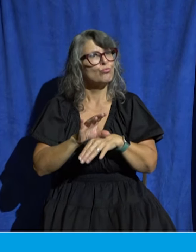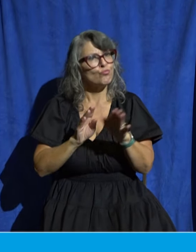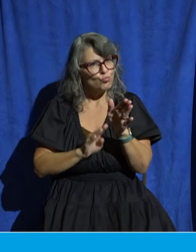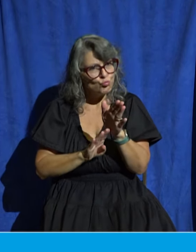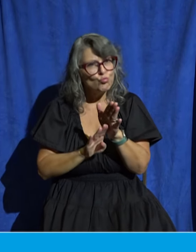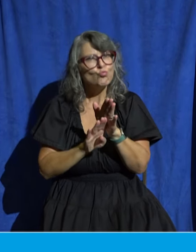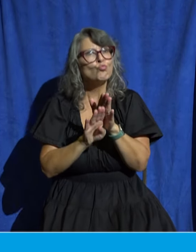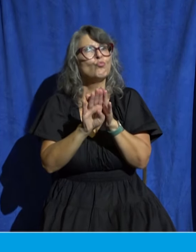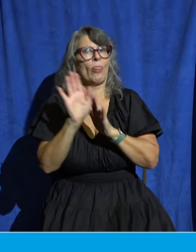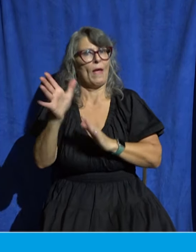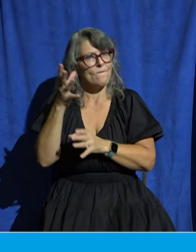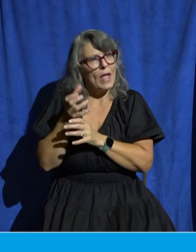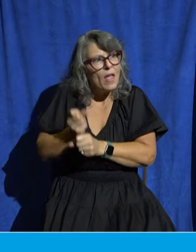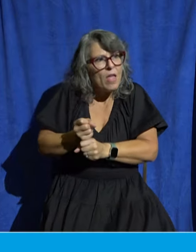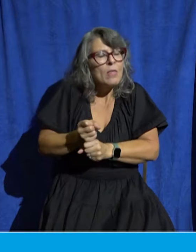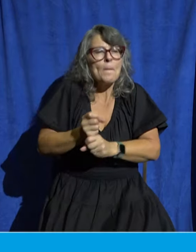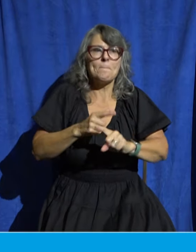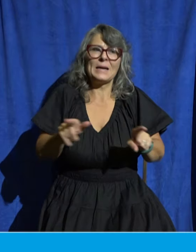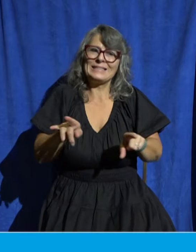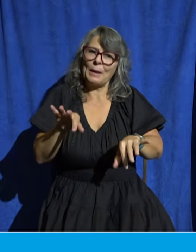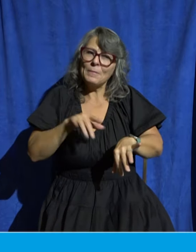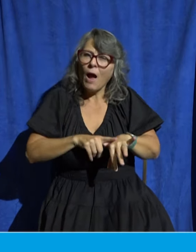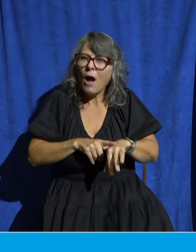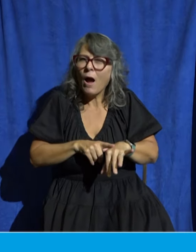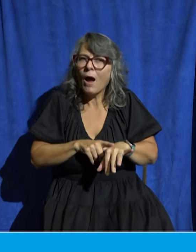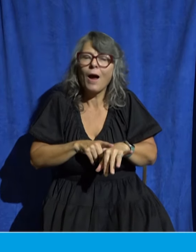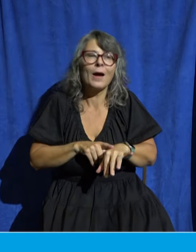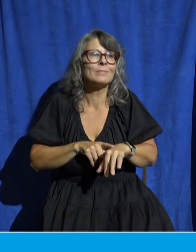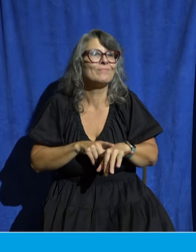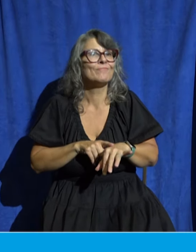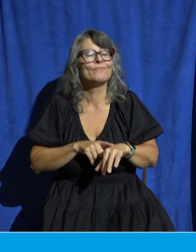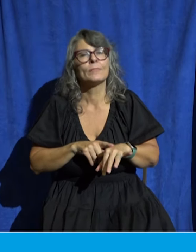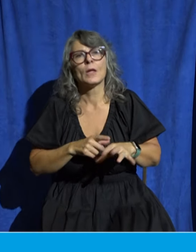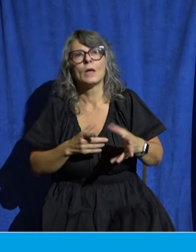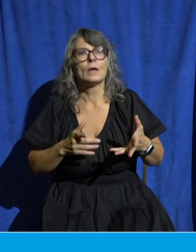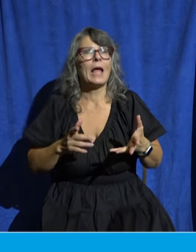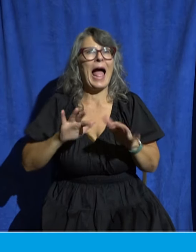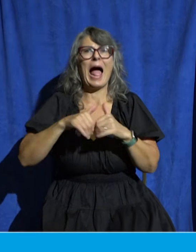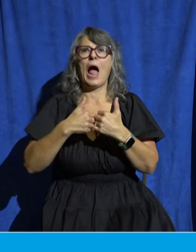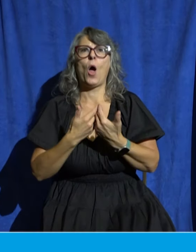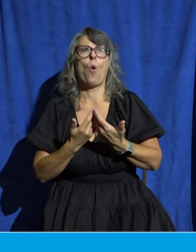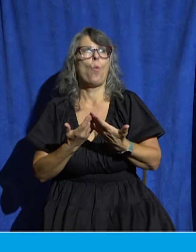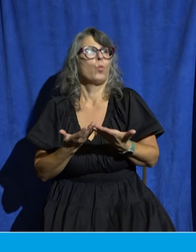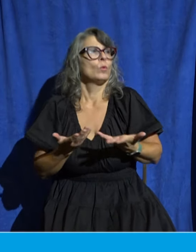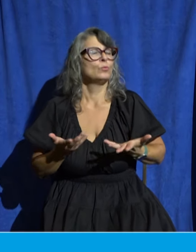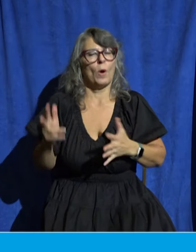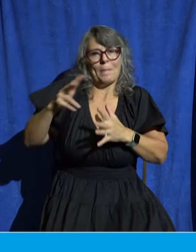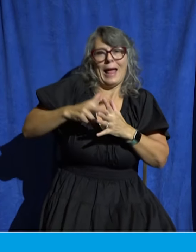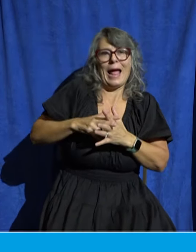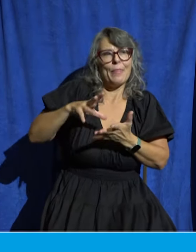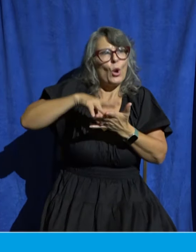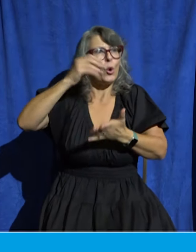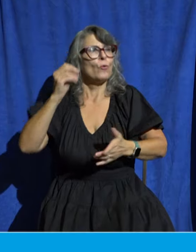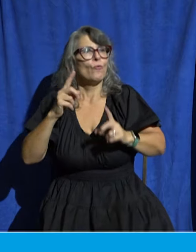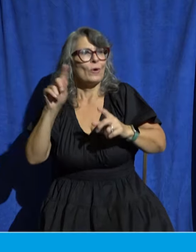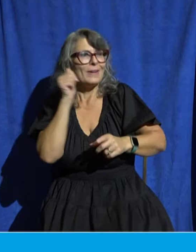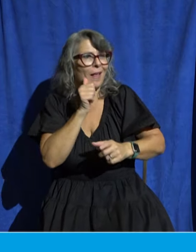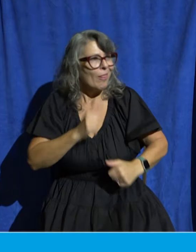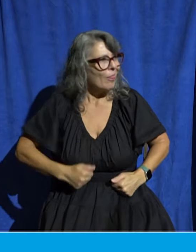struggling to rightly apply the gospel to everyday living. And so in chapter 12, Paul writes to help the members